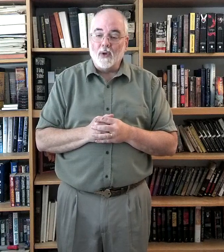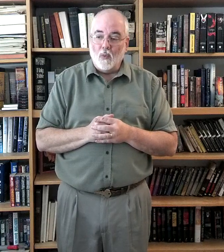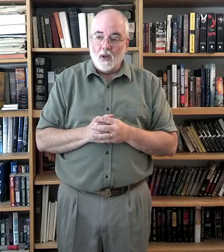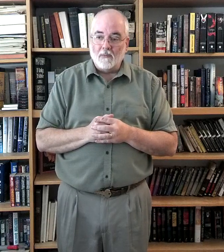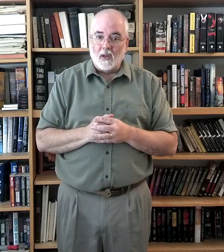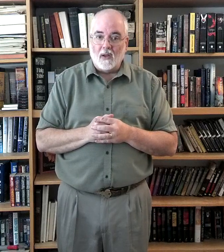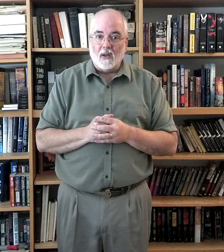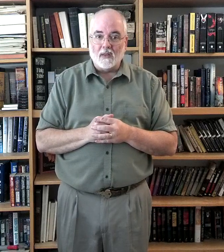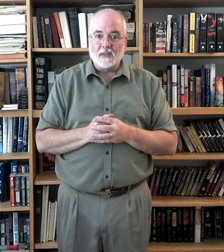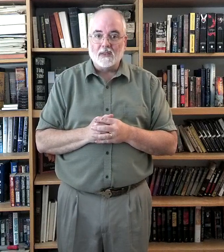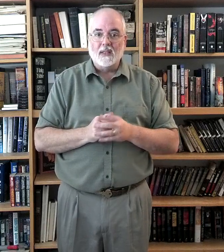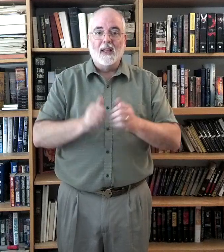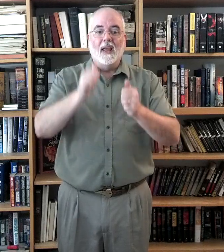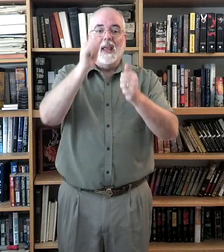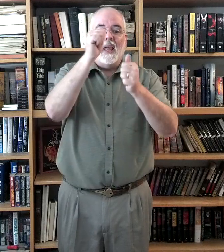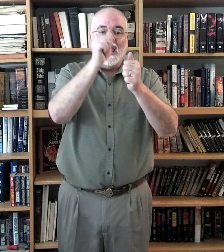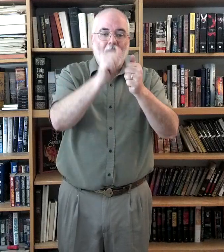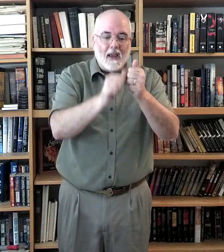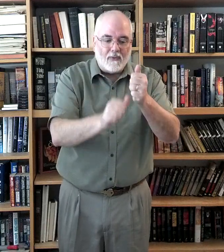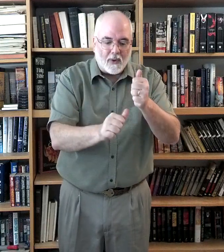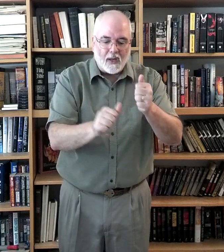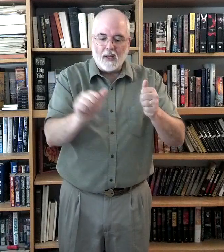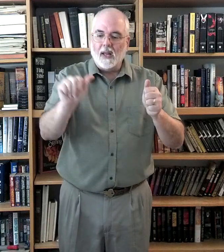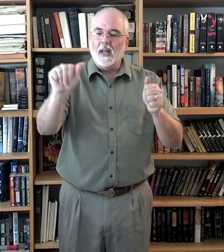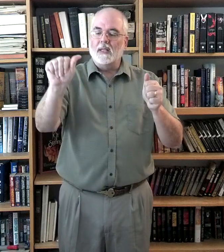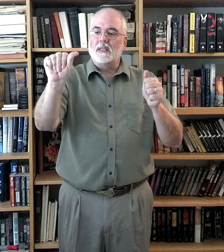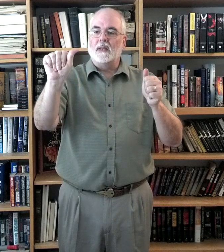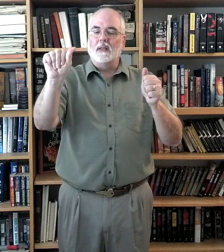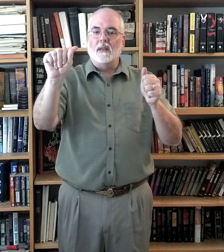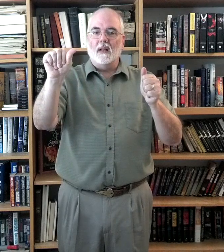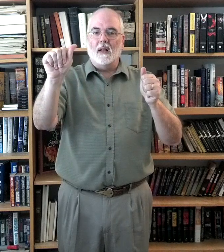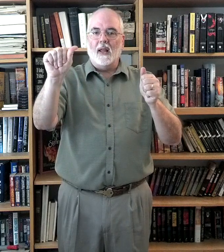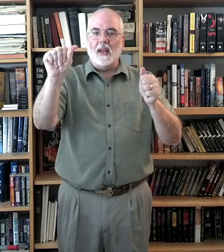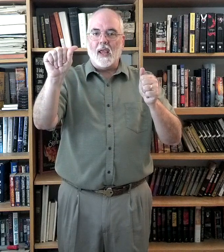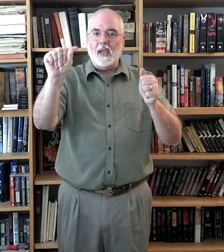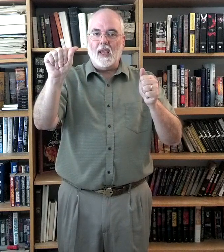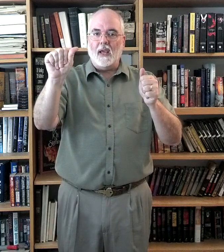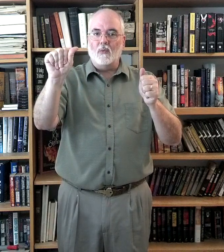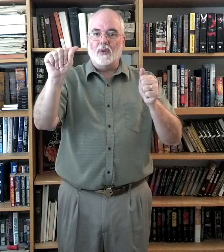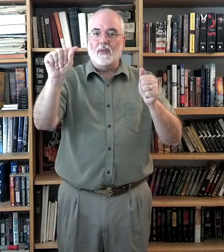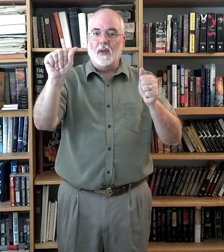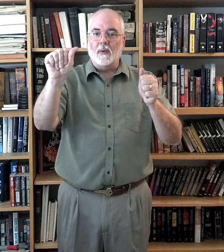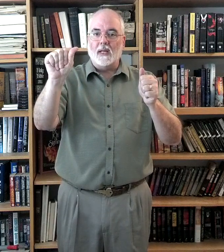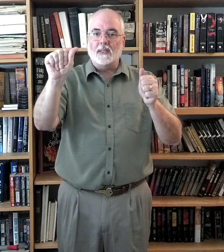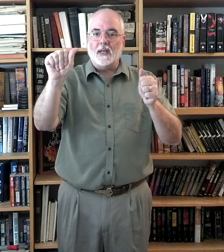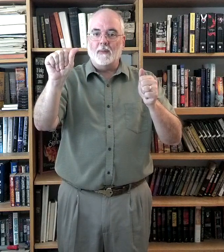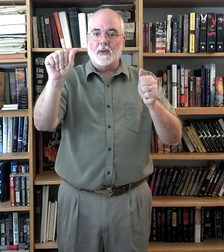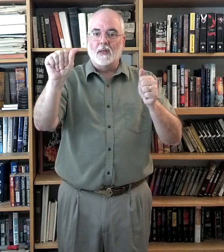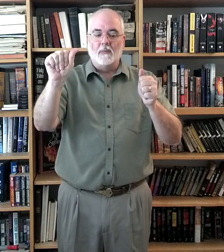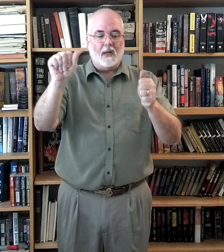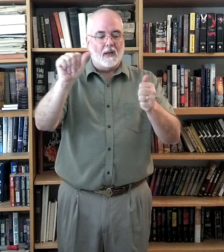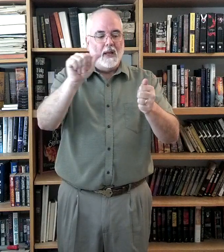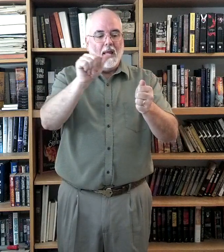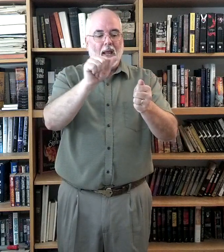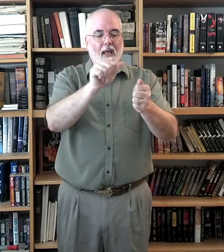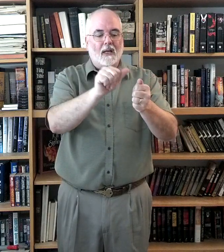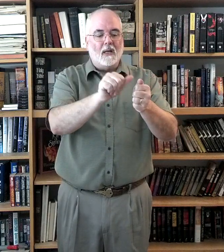Everyone belongs. Every. It's an a hand with a thumb kind of sticking up there a little bit. And it comes